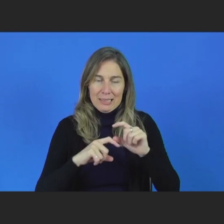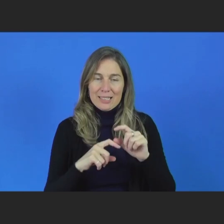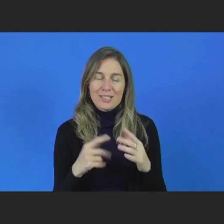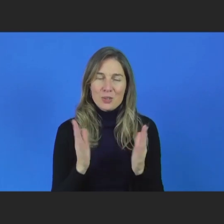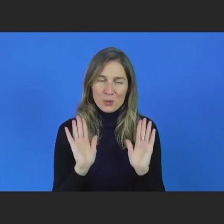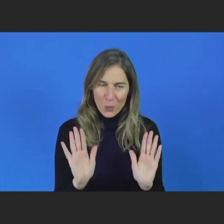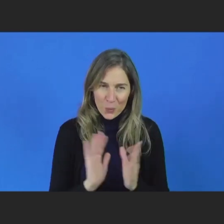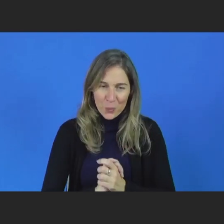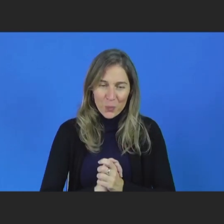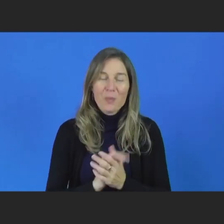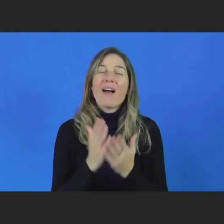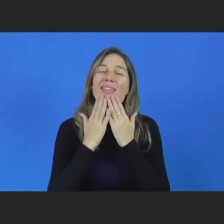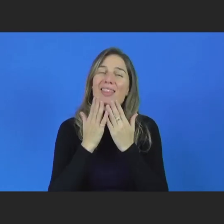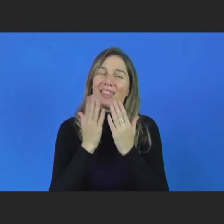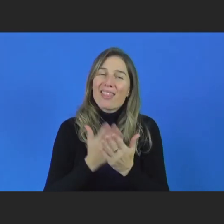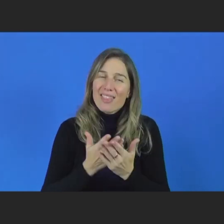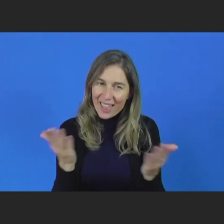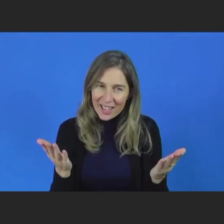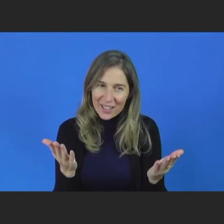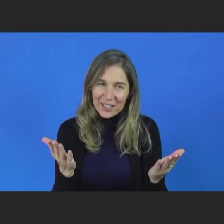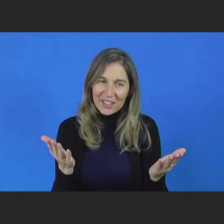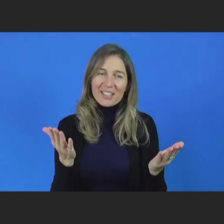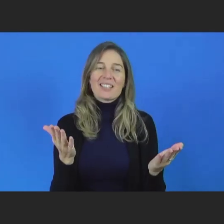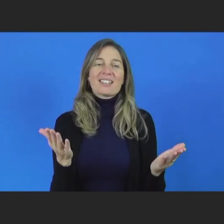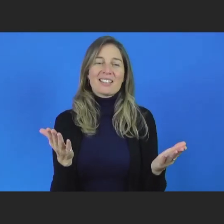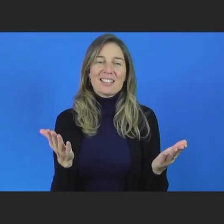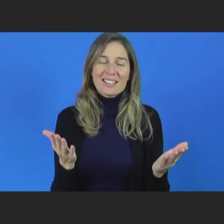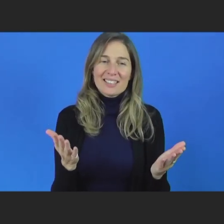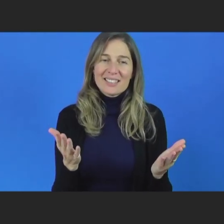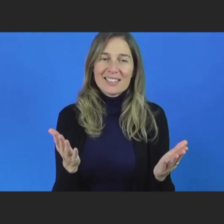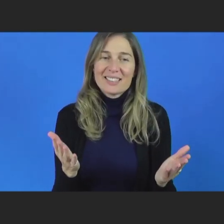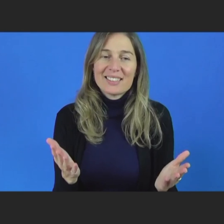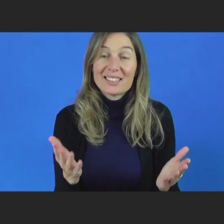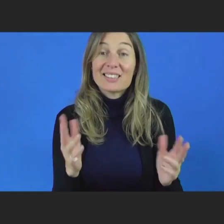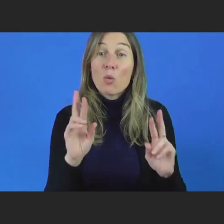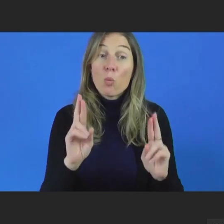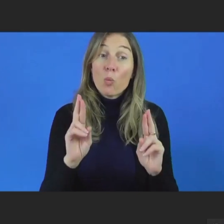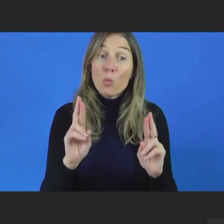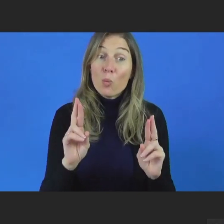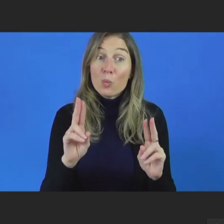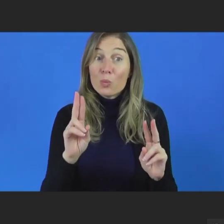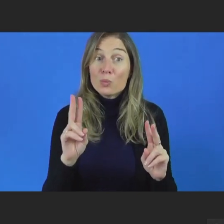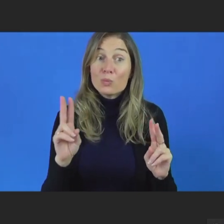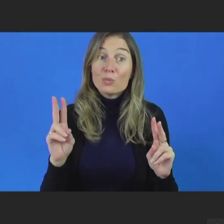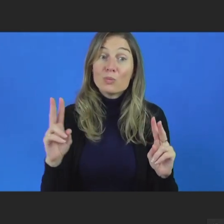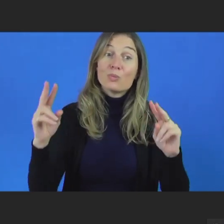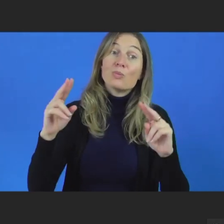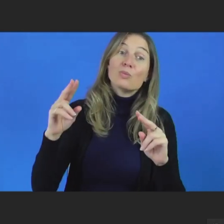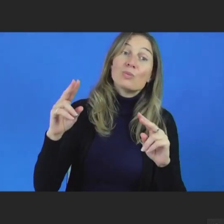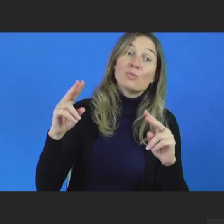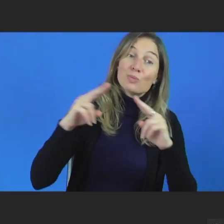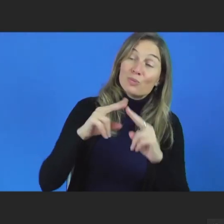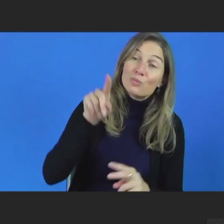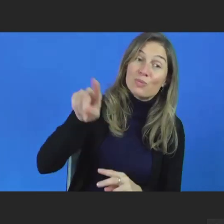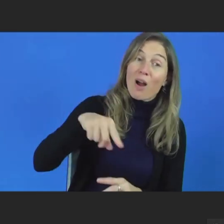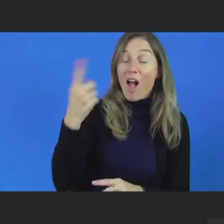So thanks so much and help you join their other accessibility sessions in there. So look at